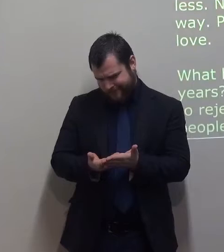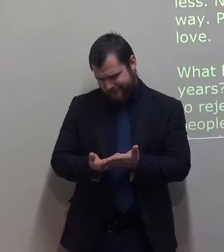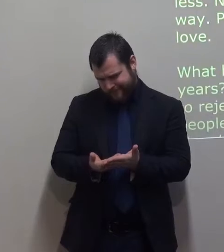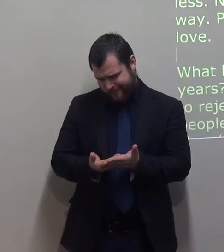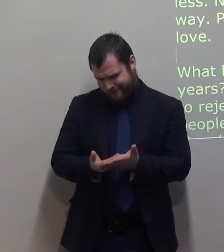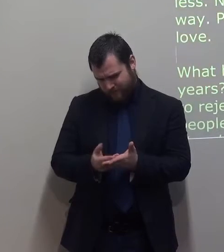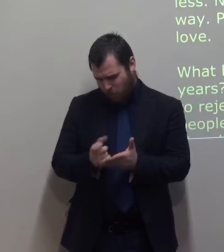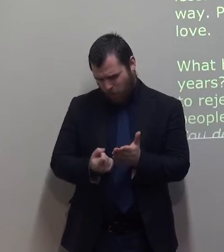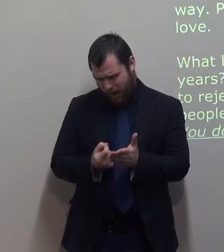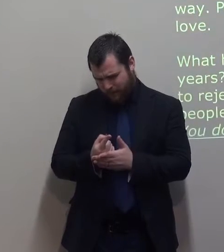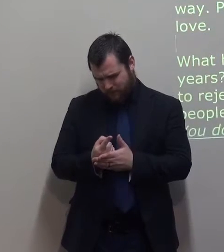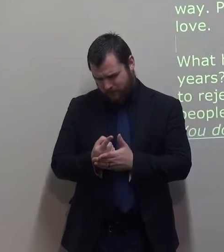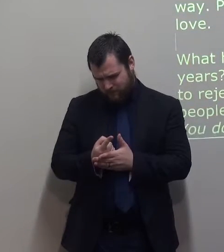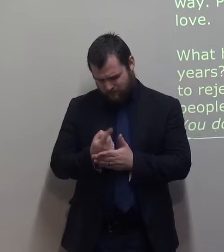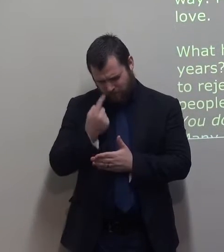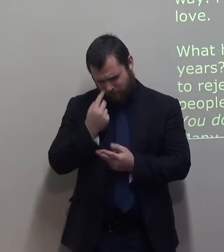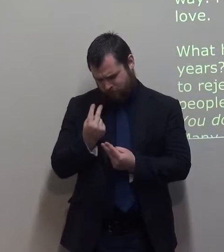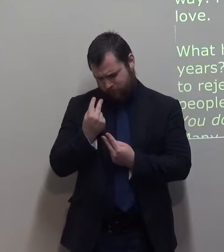Many people have started to reject marriage.